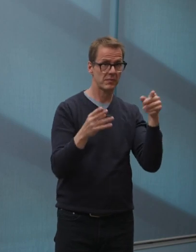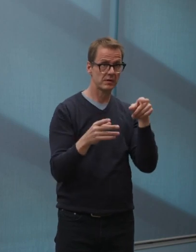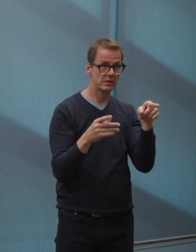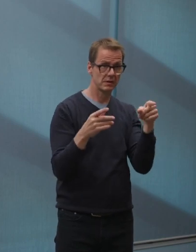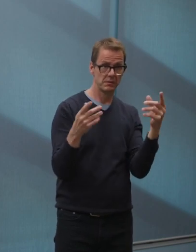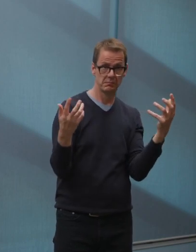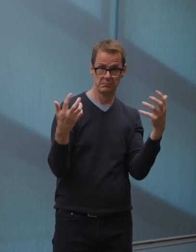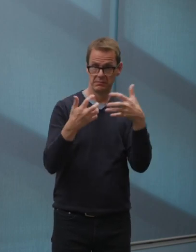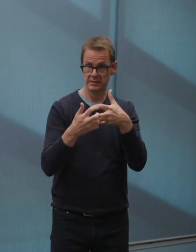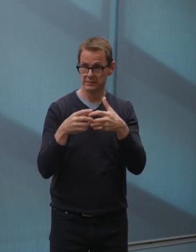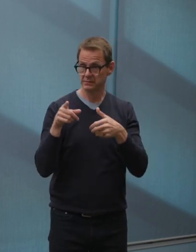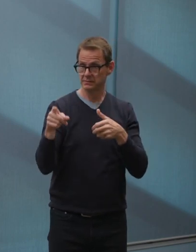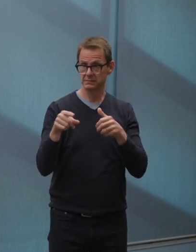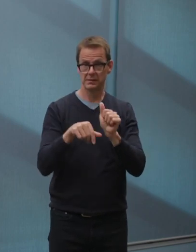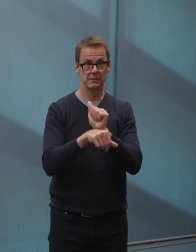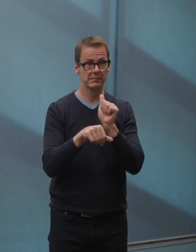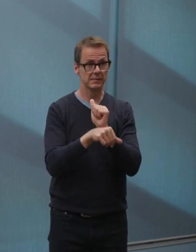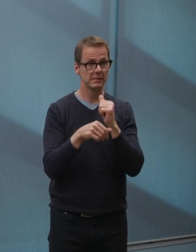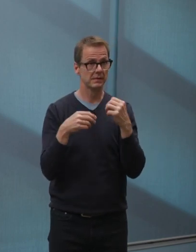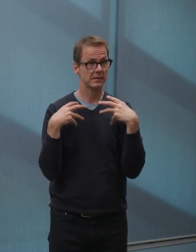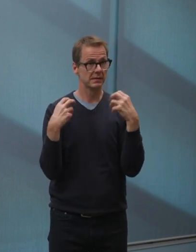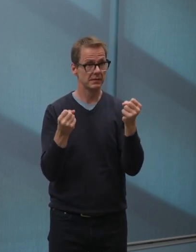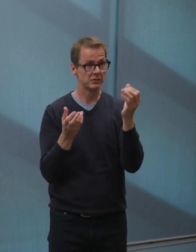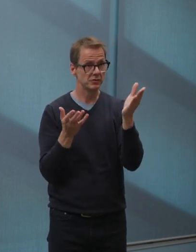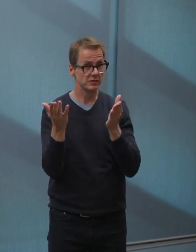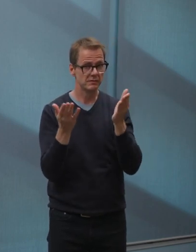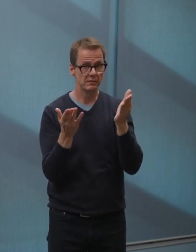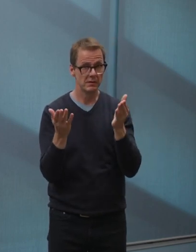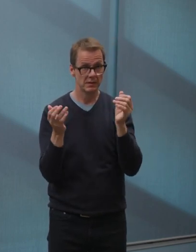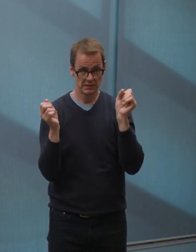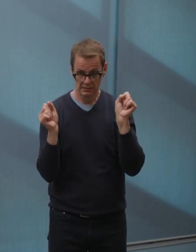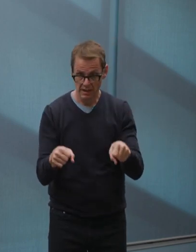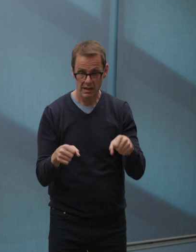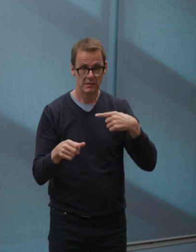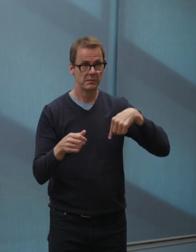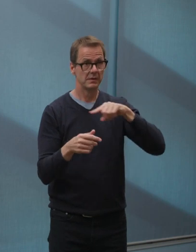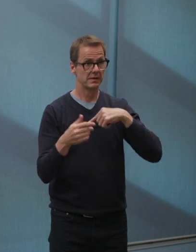facing? Can we dial back the relaunch if health conditions change?